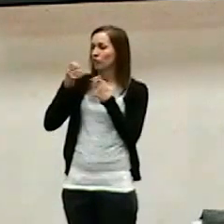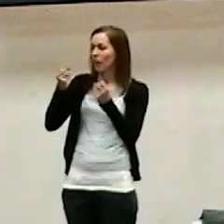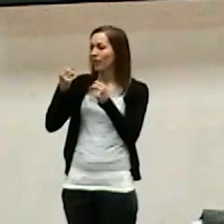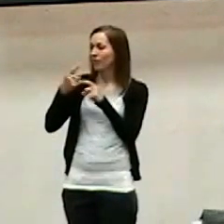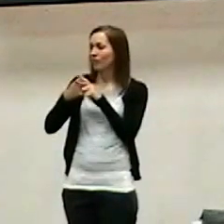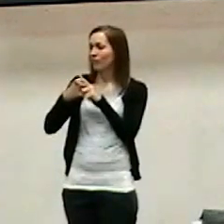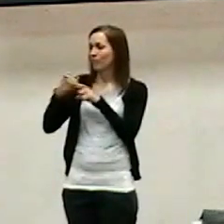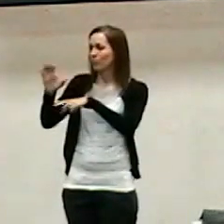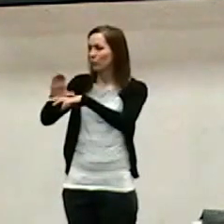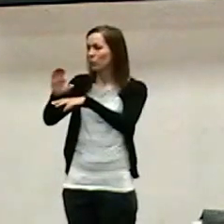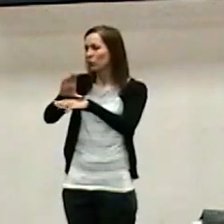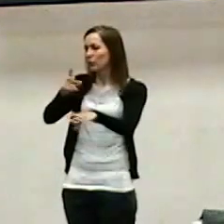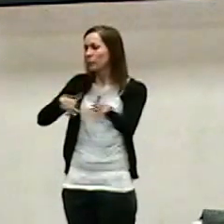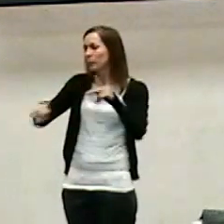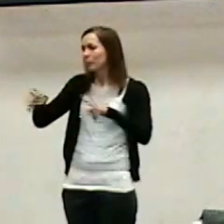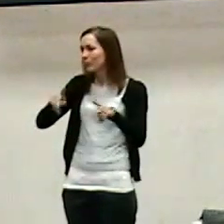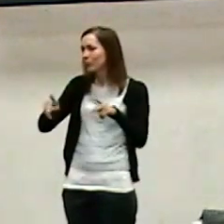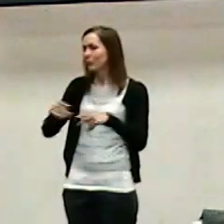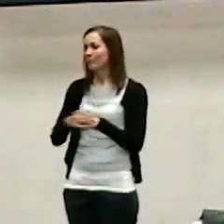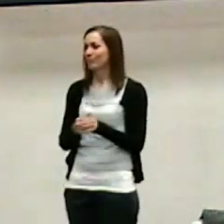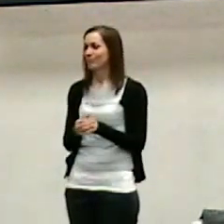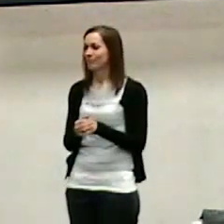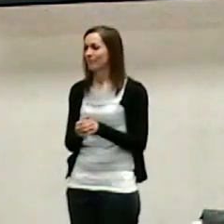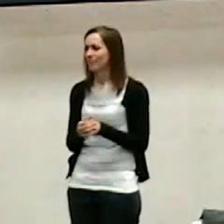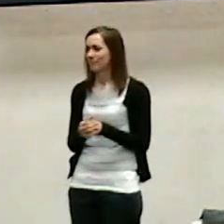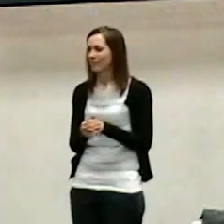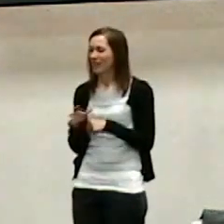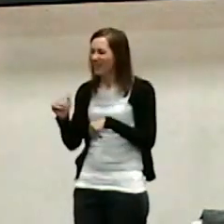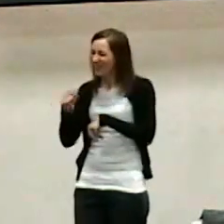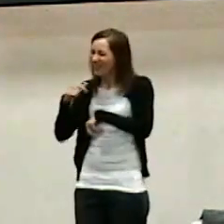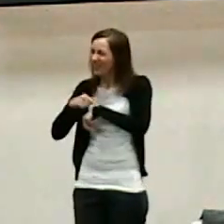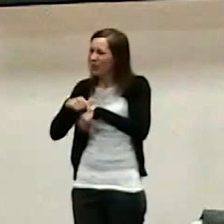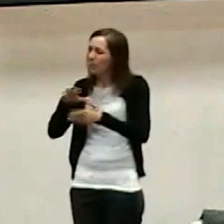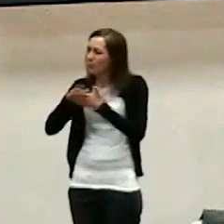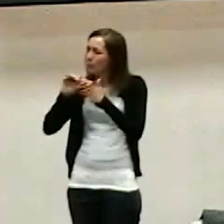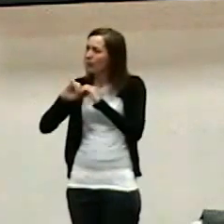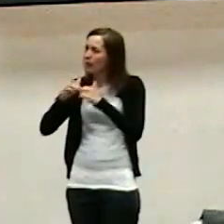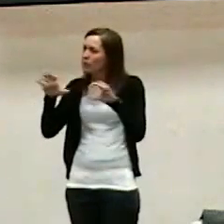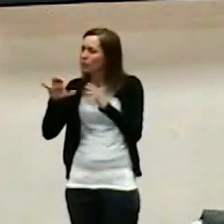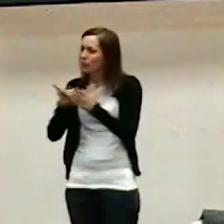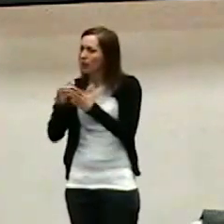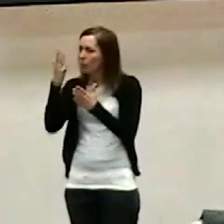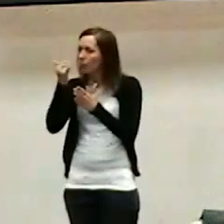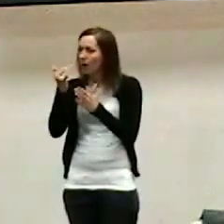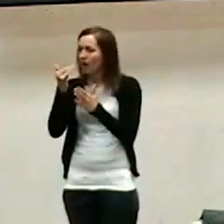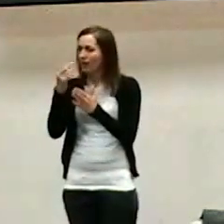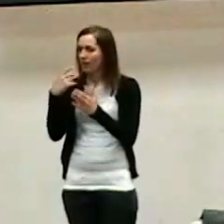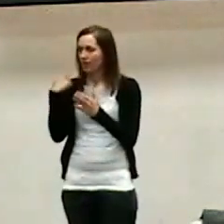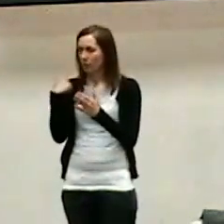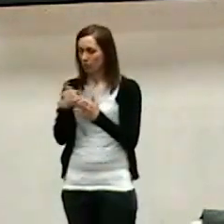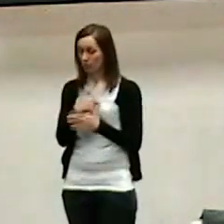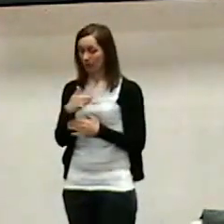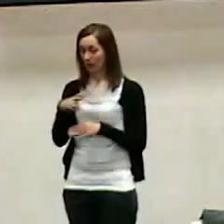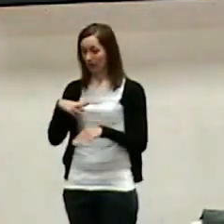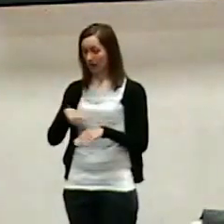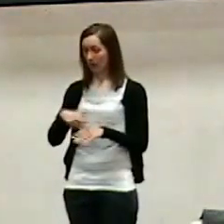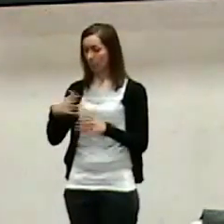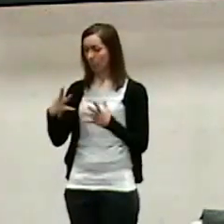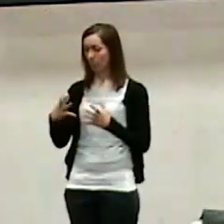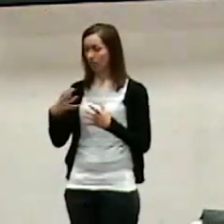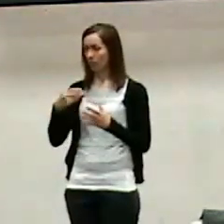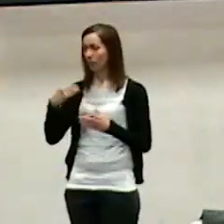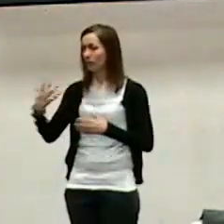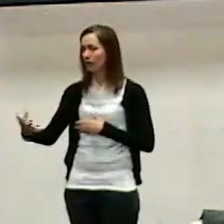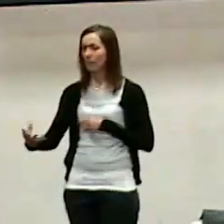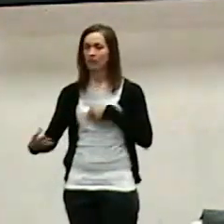It will take some time to understand that. Because we're wired to give. That's a good thing. We're wired to give